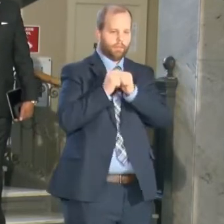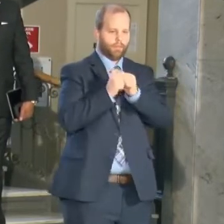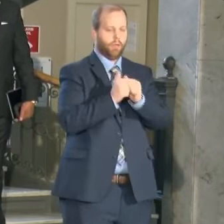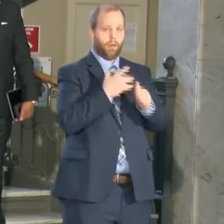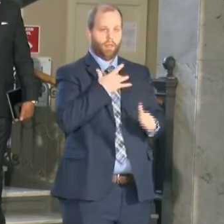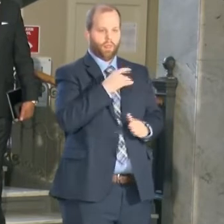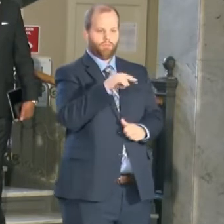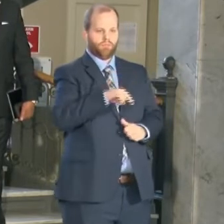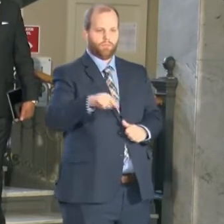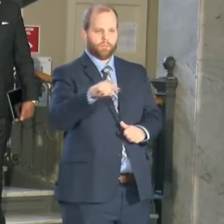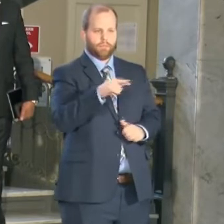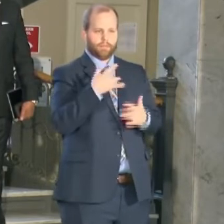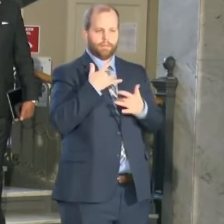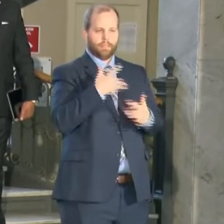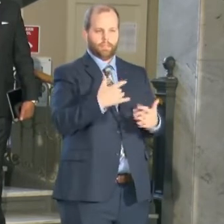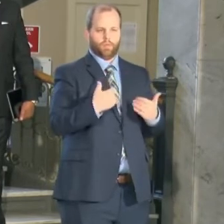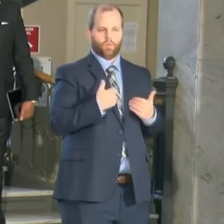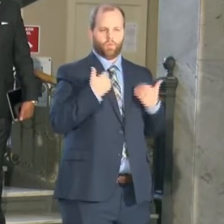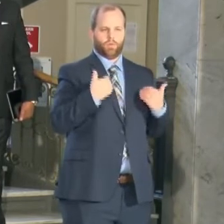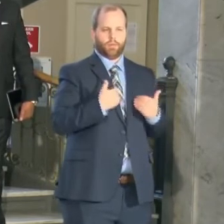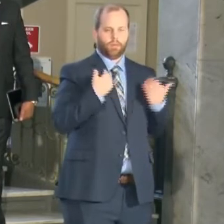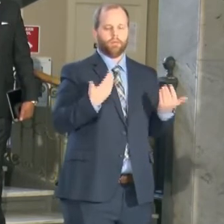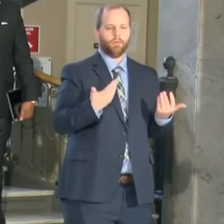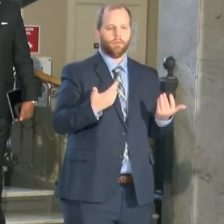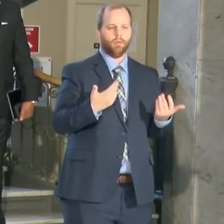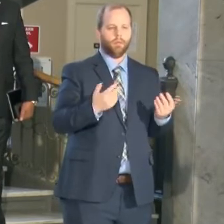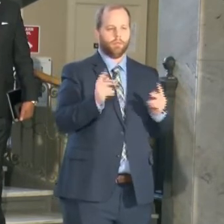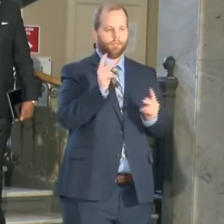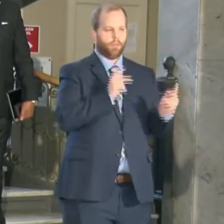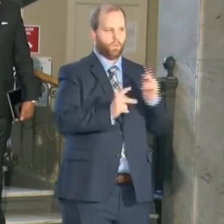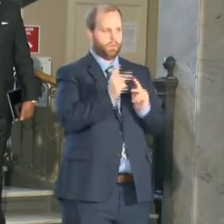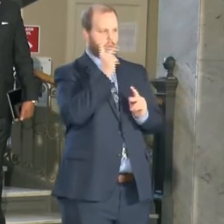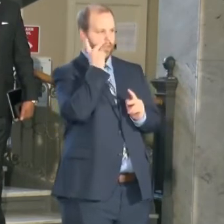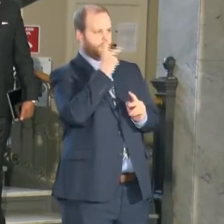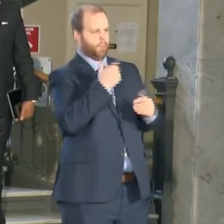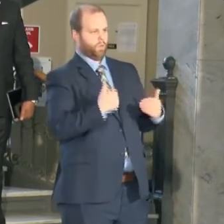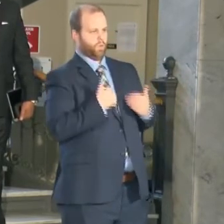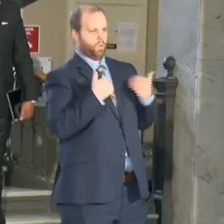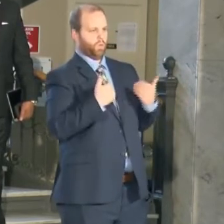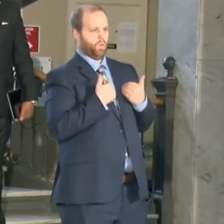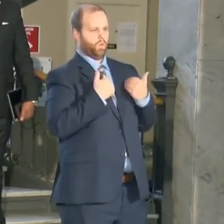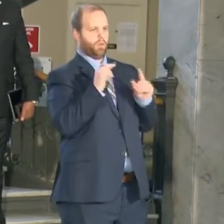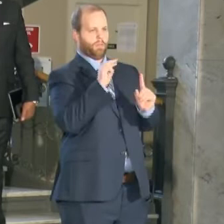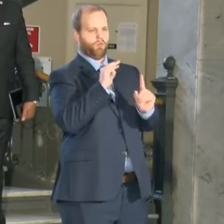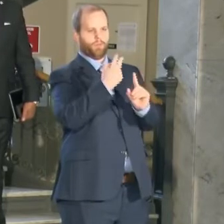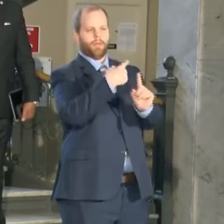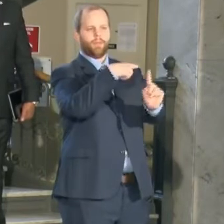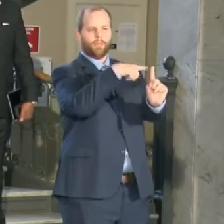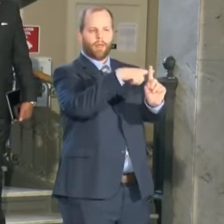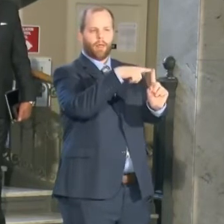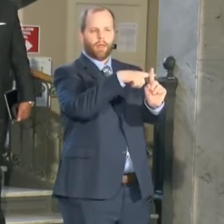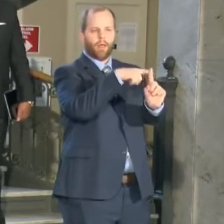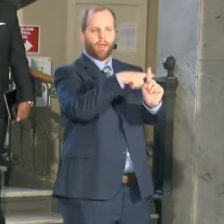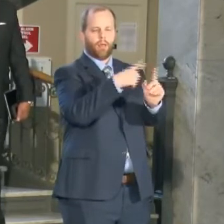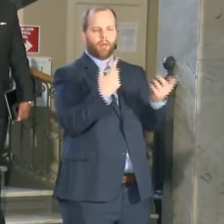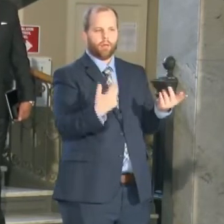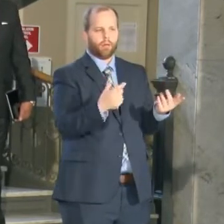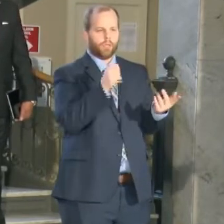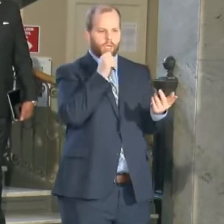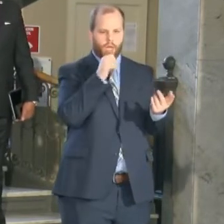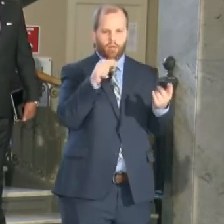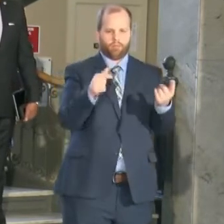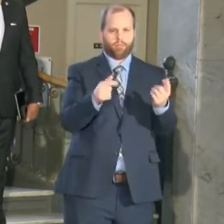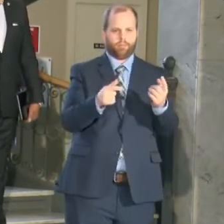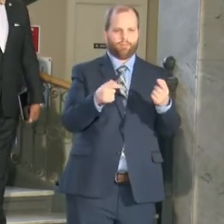Our youth were involved and people are going to be able to see a positive side of our youth and not necessarily what we're saying here about the